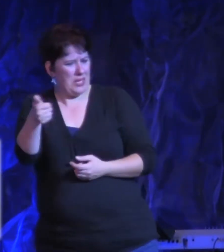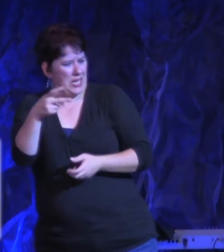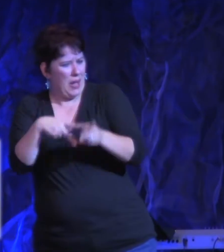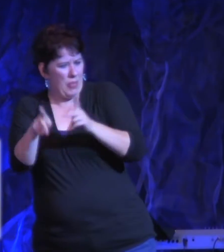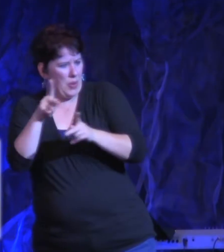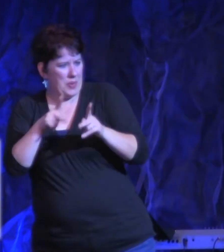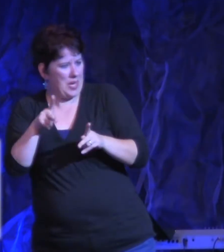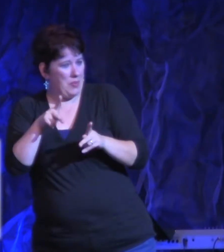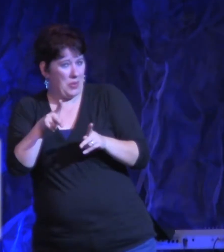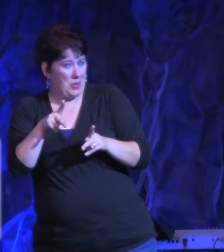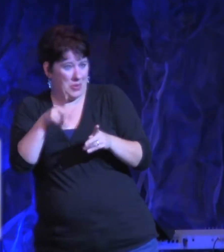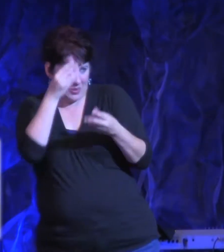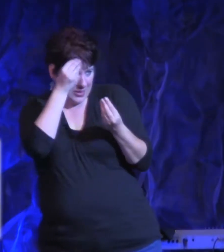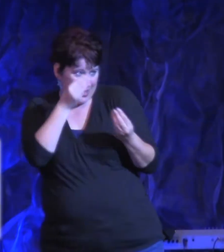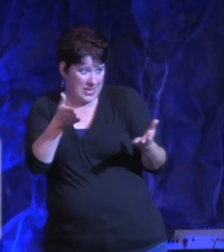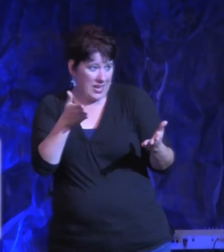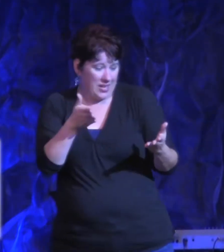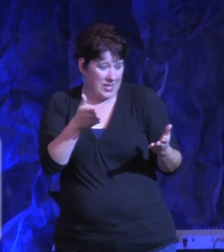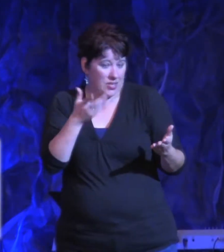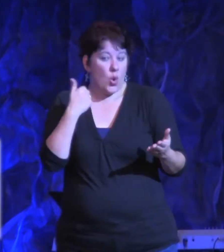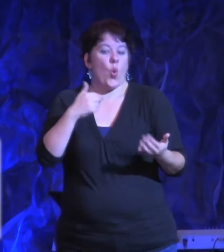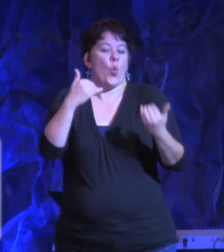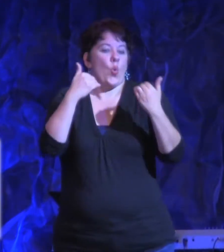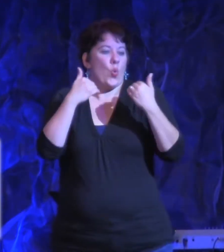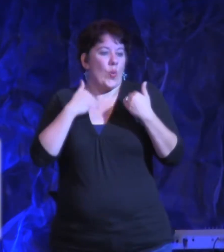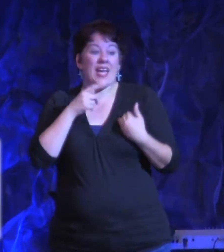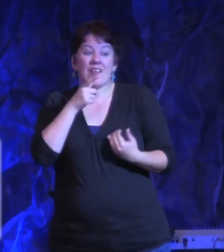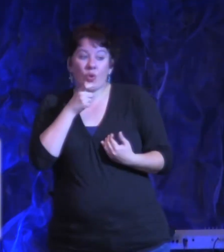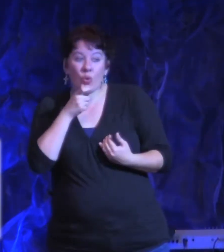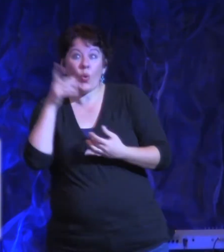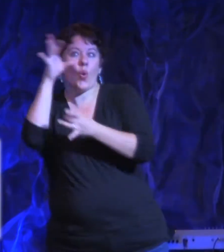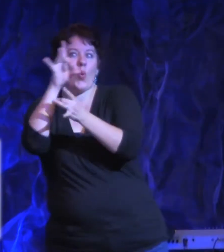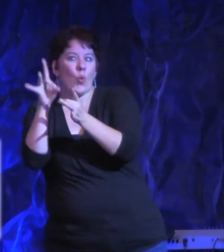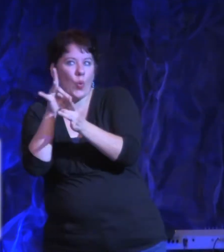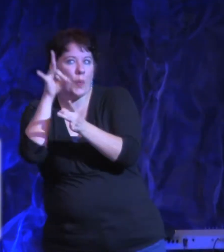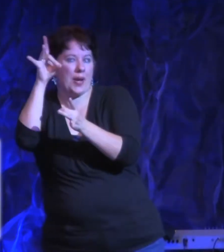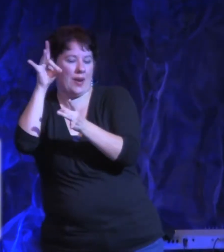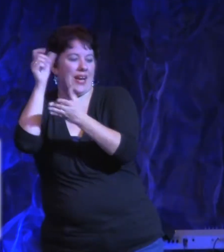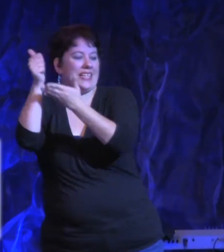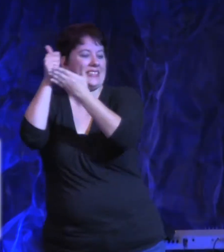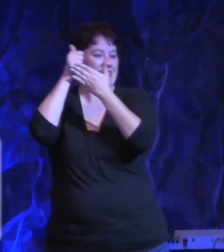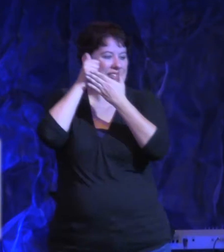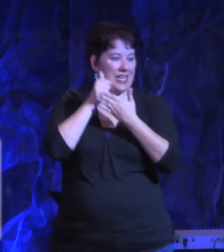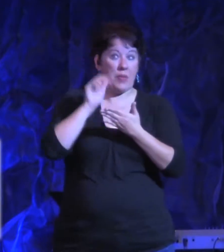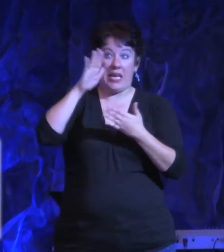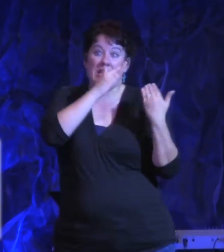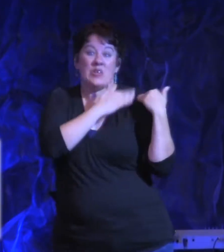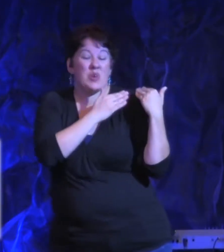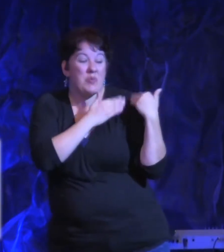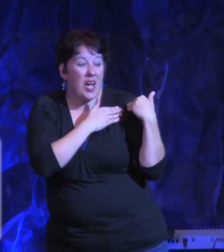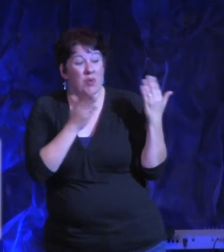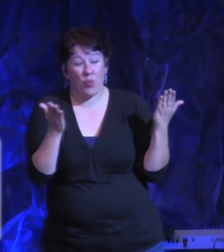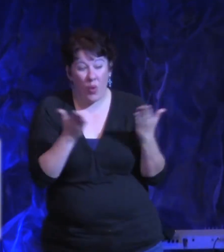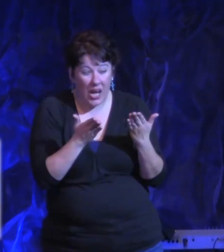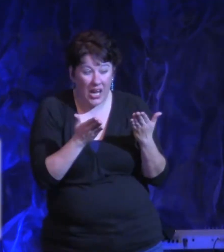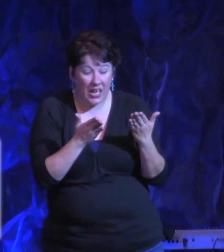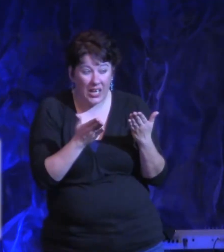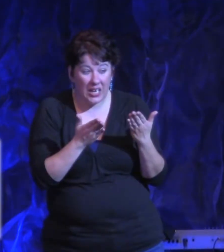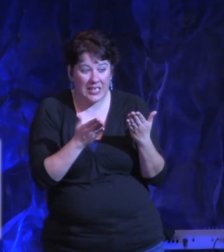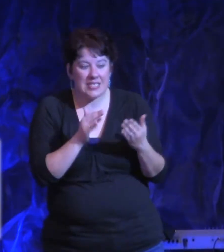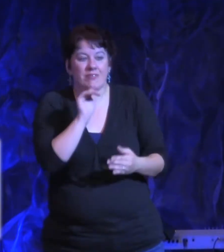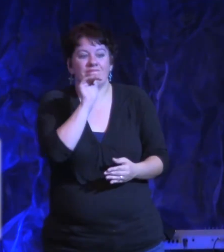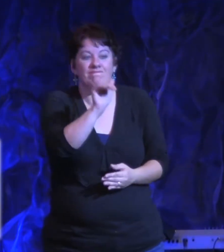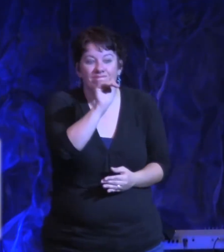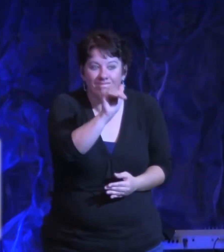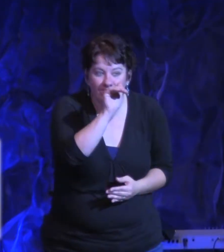our life. Remember, we've got the Holy Spirit to help us. The job of the Holy Spirit is to tap us on the door of our